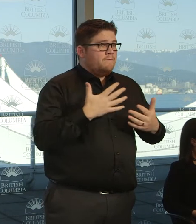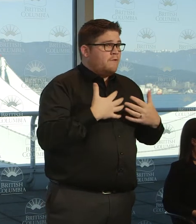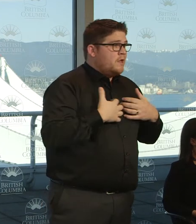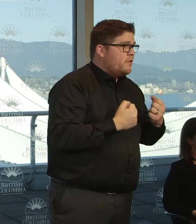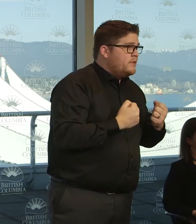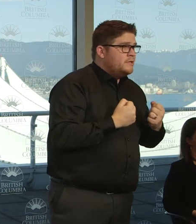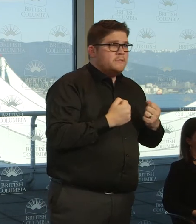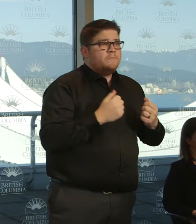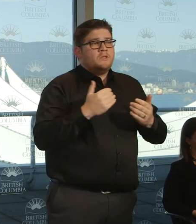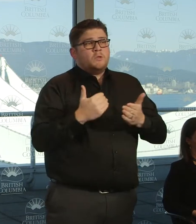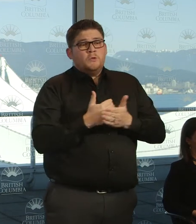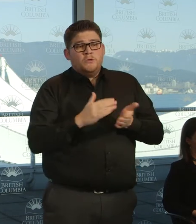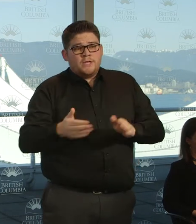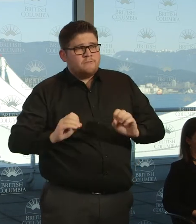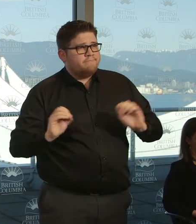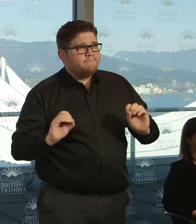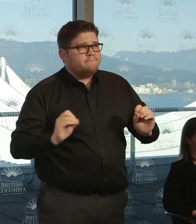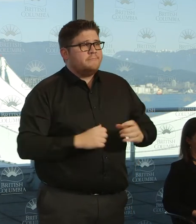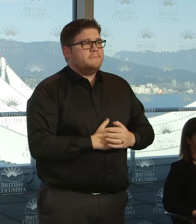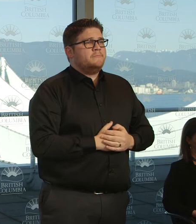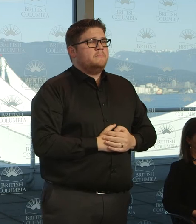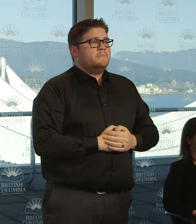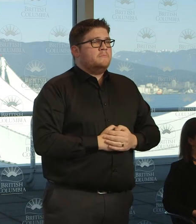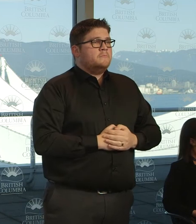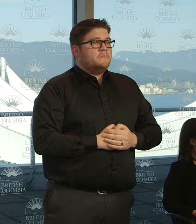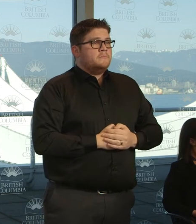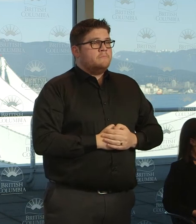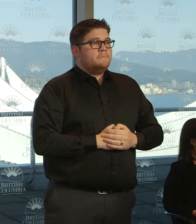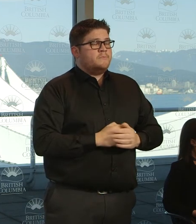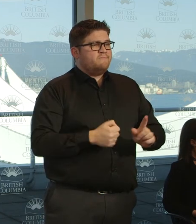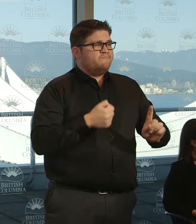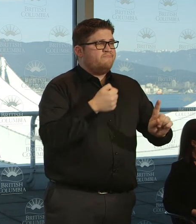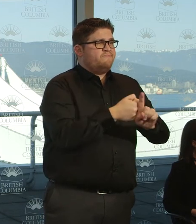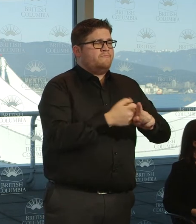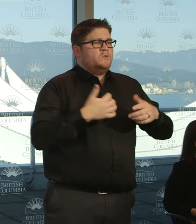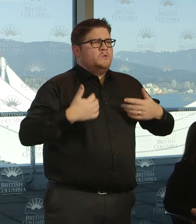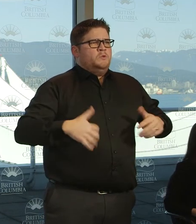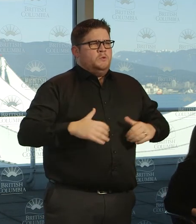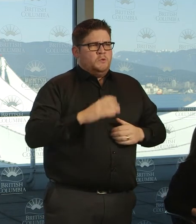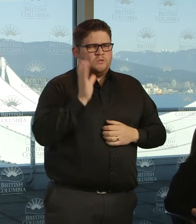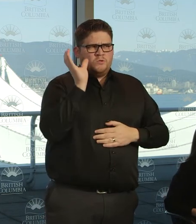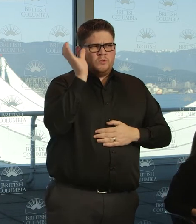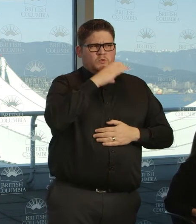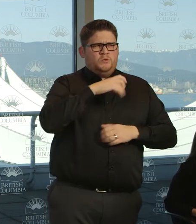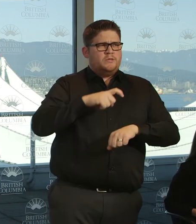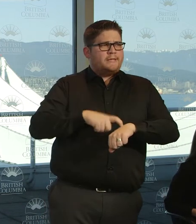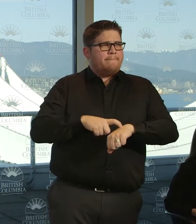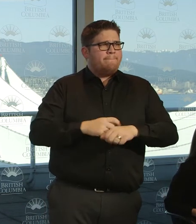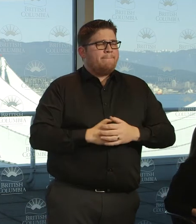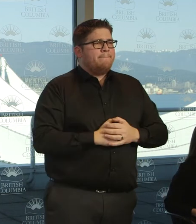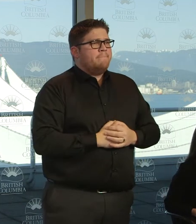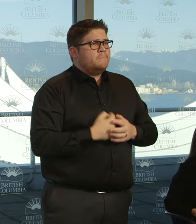So as I said, these are extraordinary times and we took a number of extraordinary measures in the last few